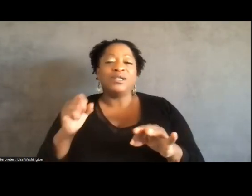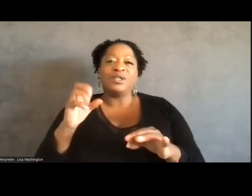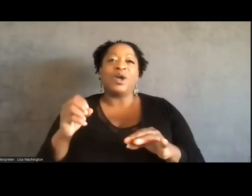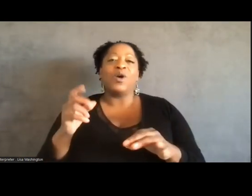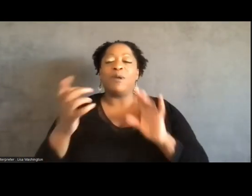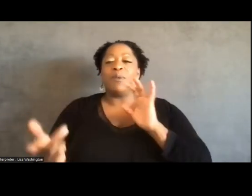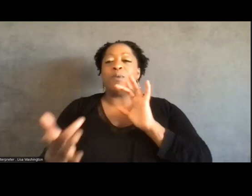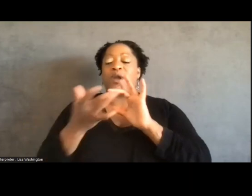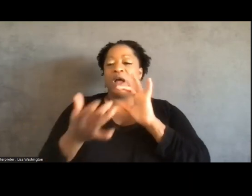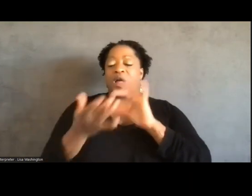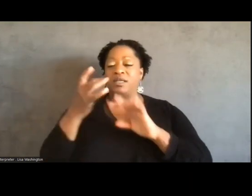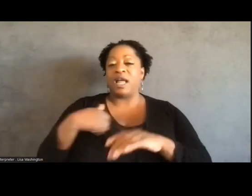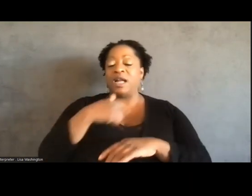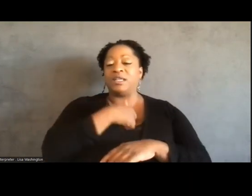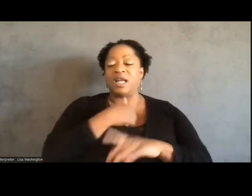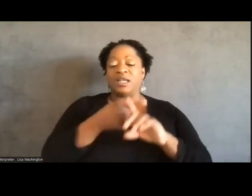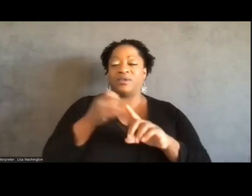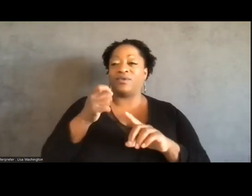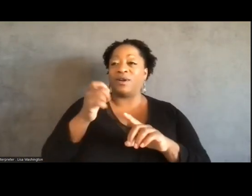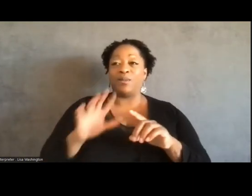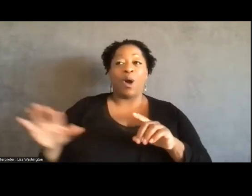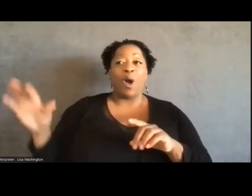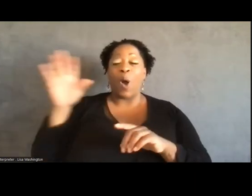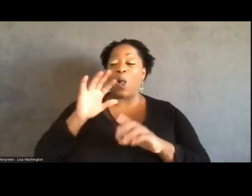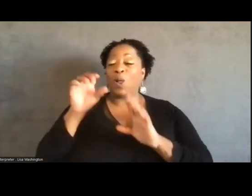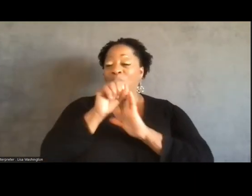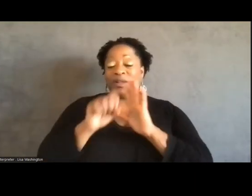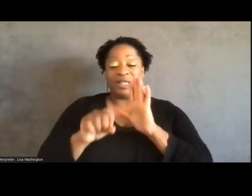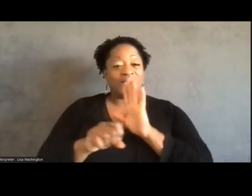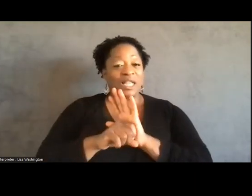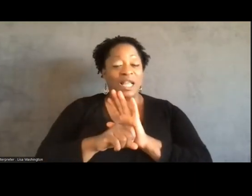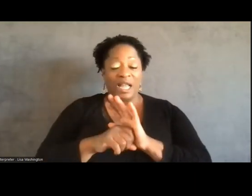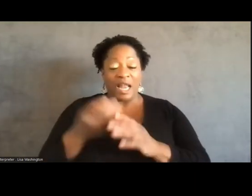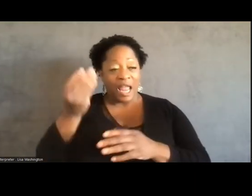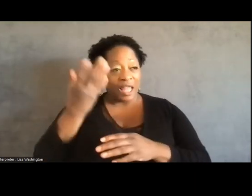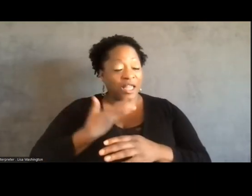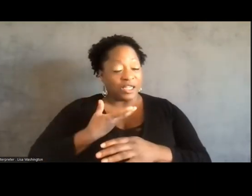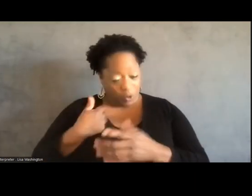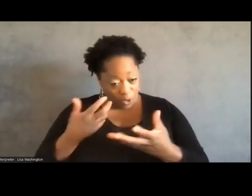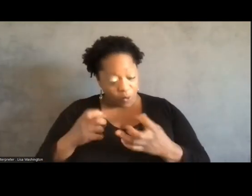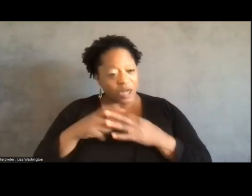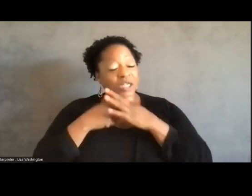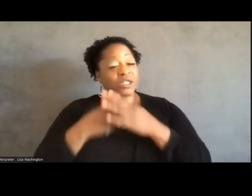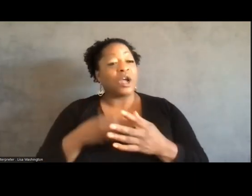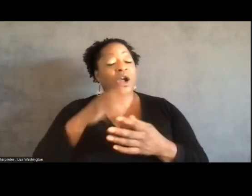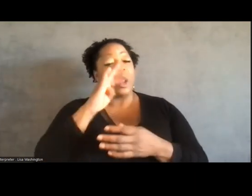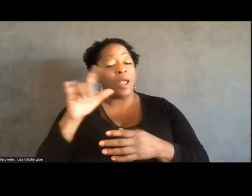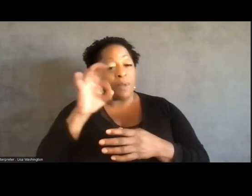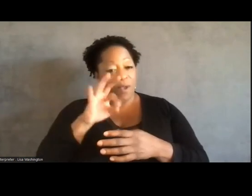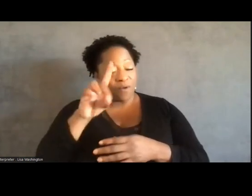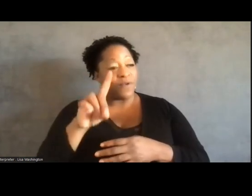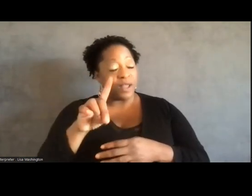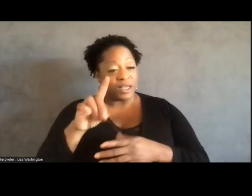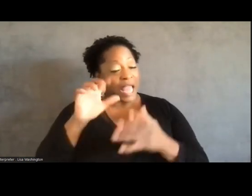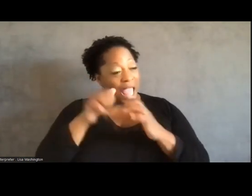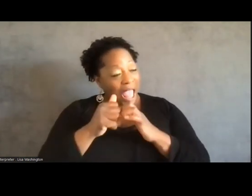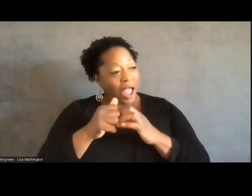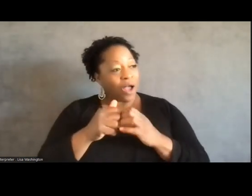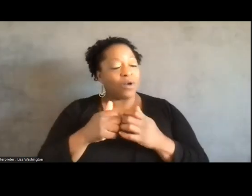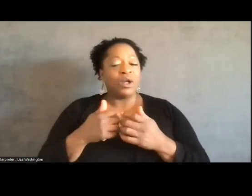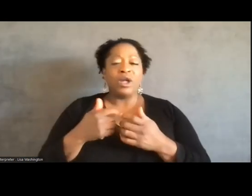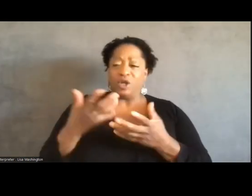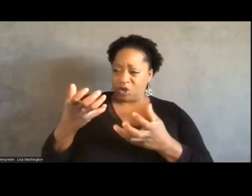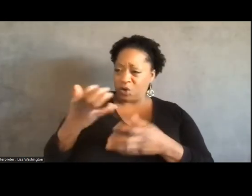reach out to us from other places in the state and say, we want to start a bail fund, and we'd be like, how about, do you want to end money bail?